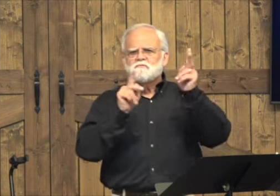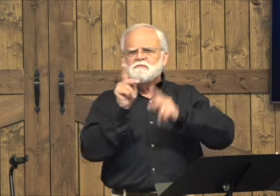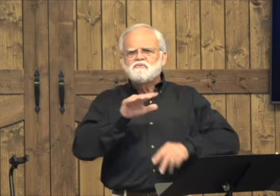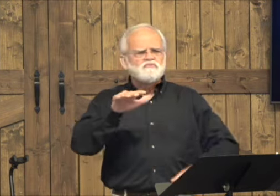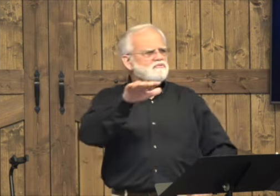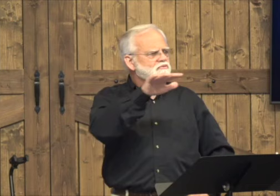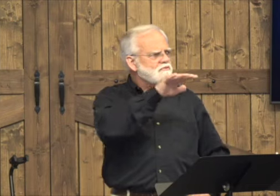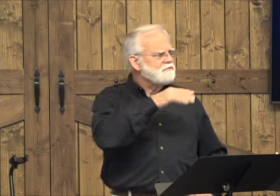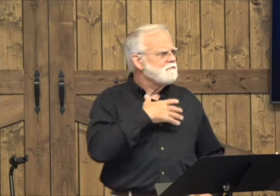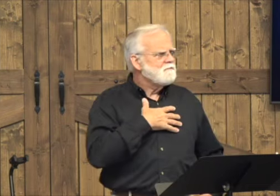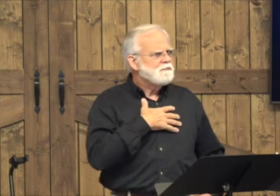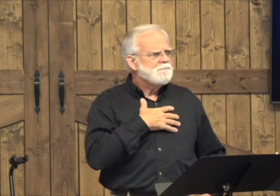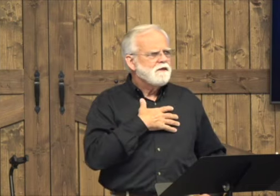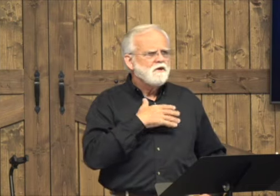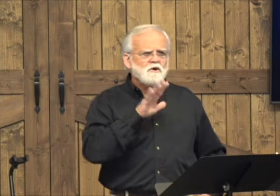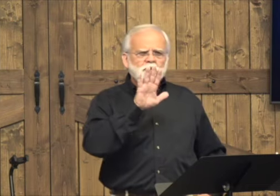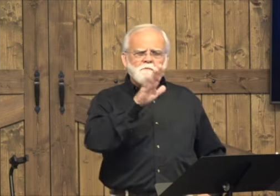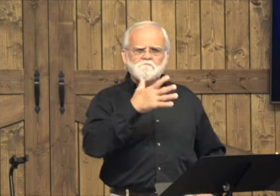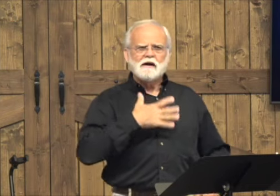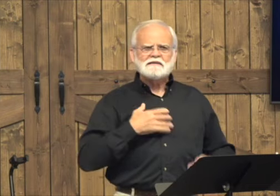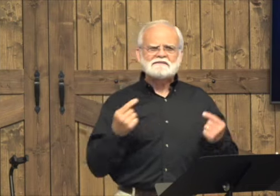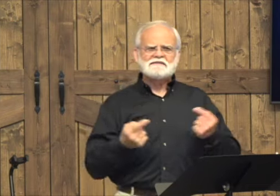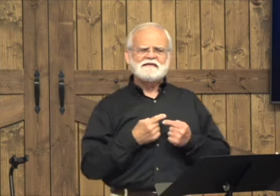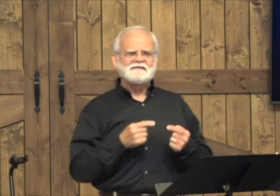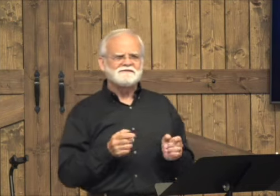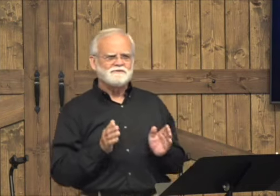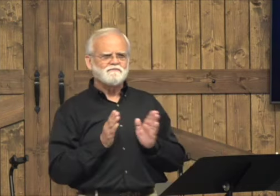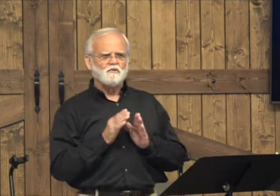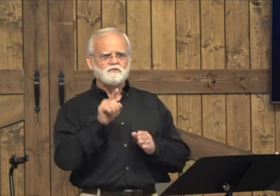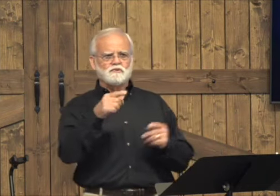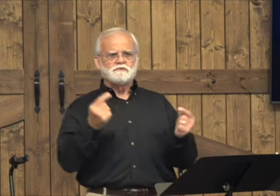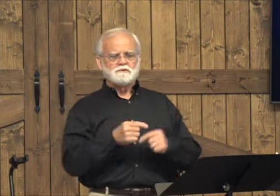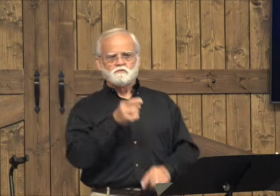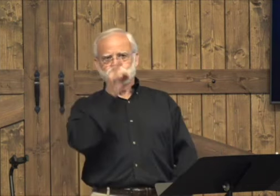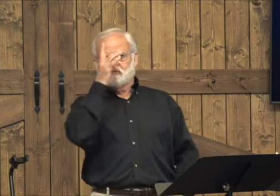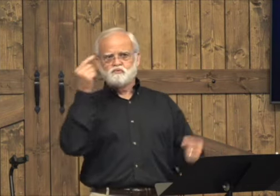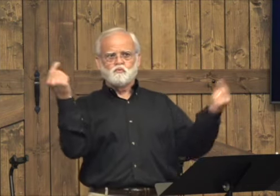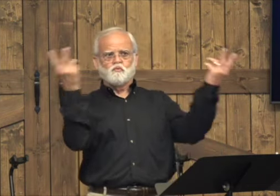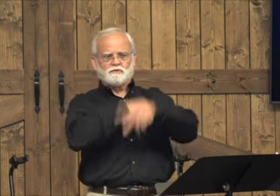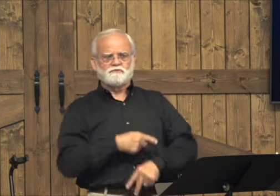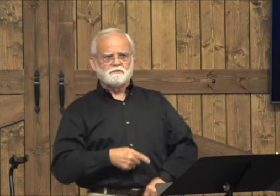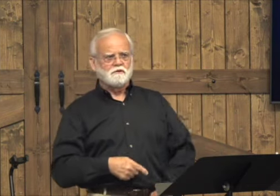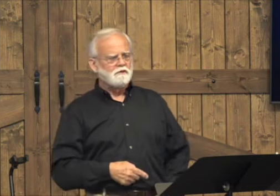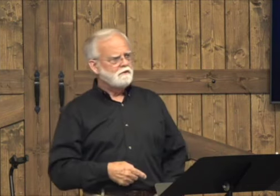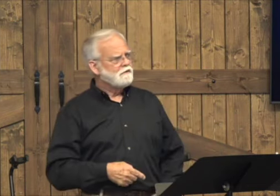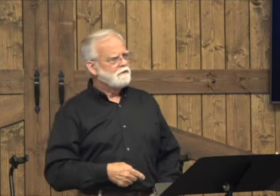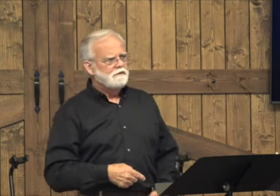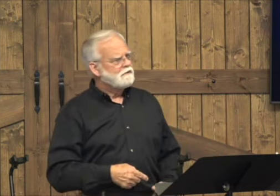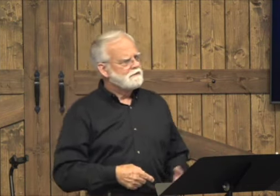not to be judgmental of other people and think that our sins are not as bad as theirs. others.